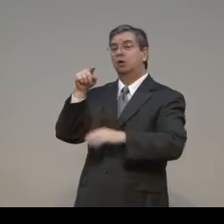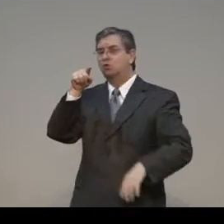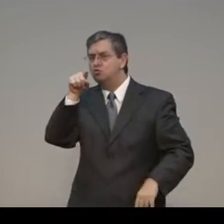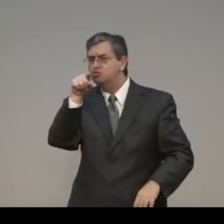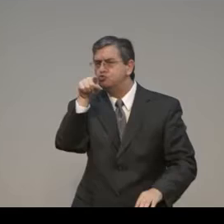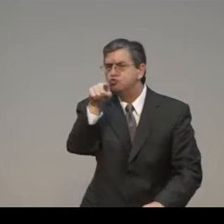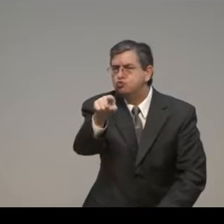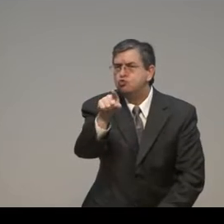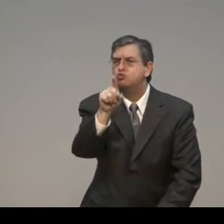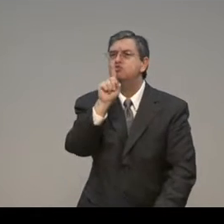the